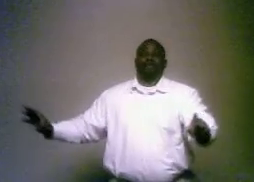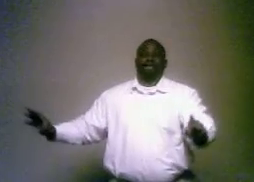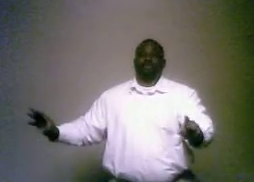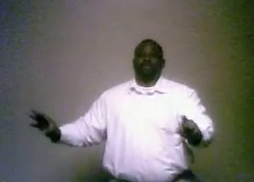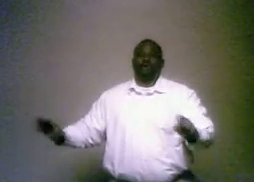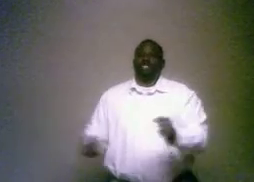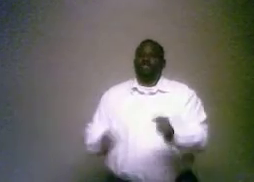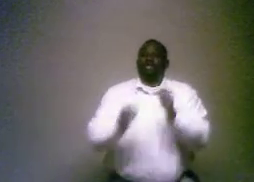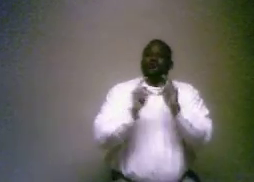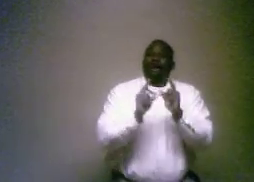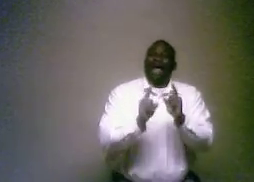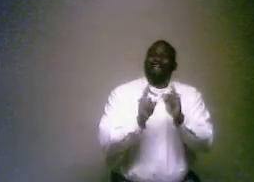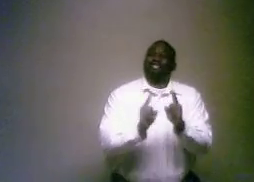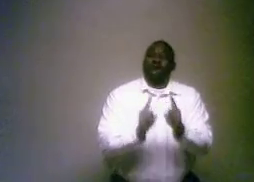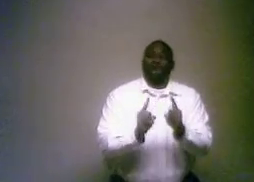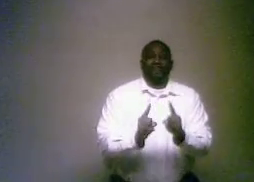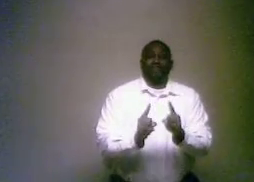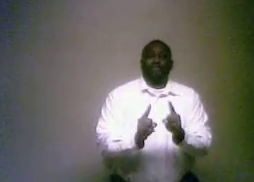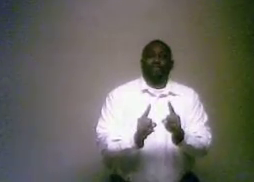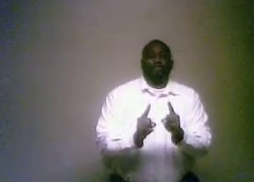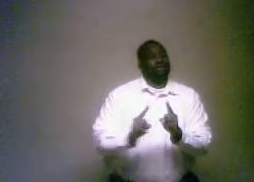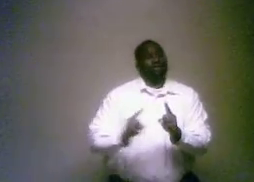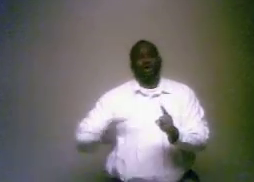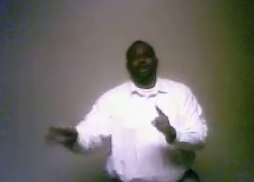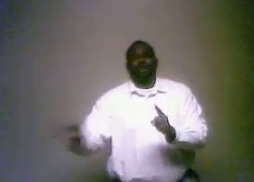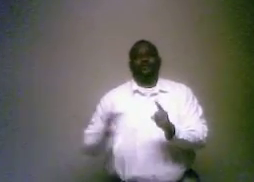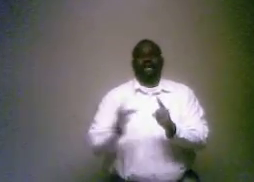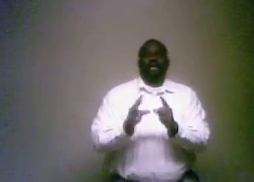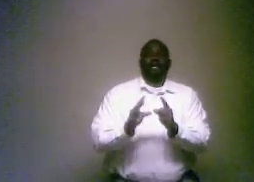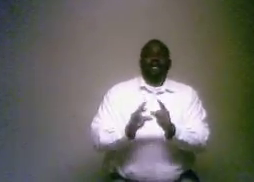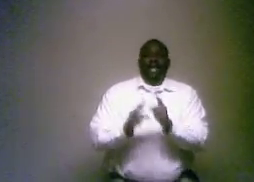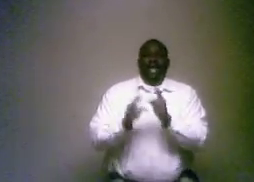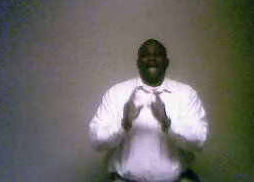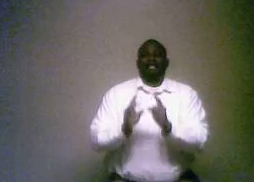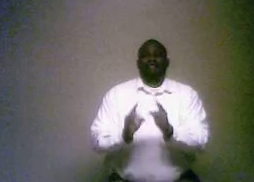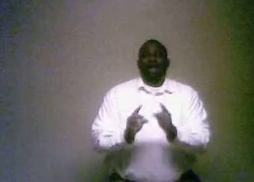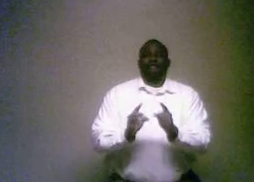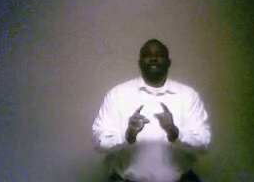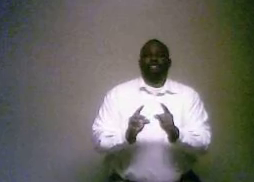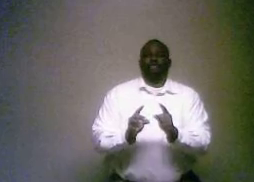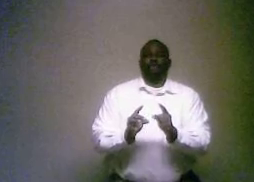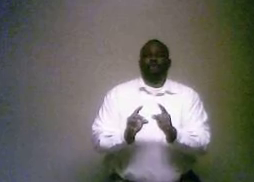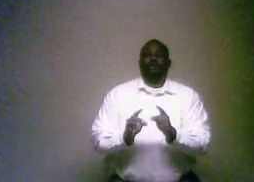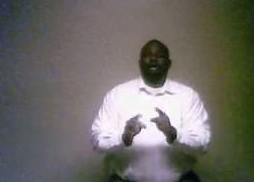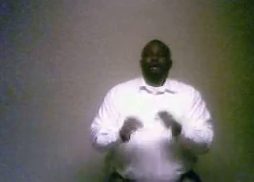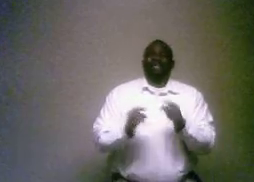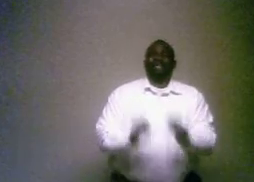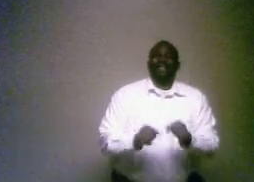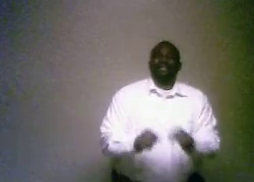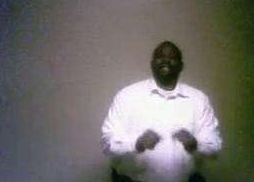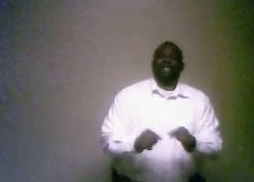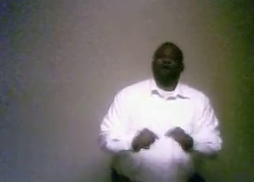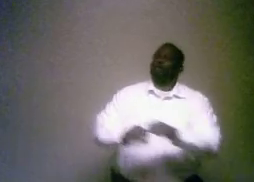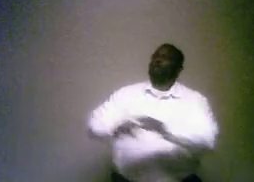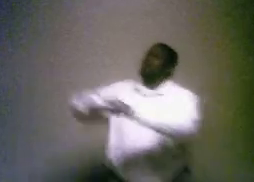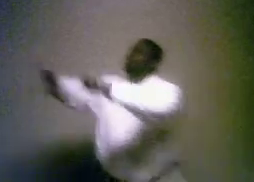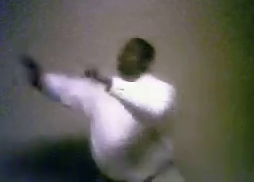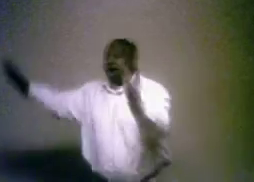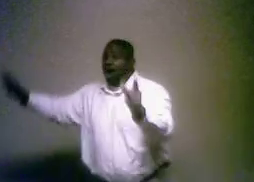of Israel. So we know it had to start first in Jerusalem. We're going to go over that. It had to start first in Jerusalem. But Jesus said, go into all the world